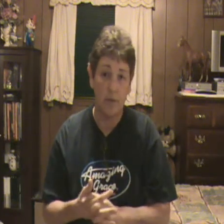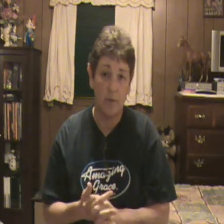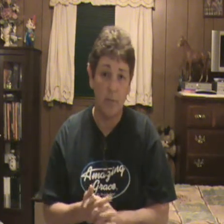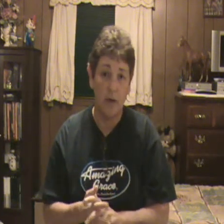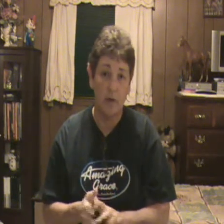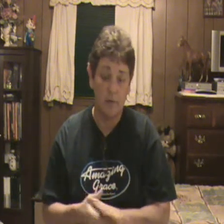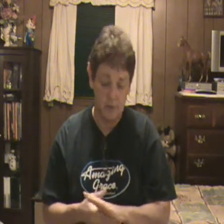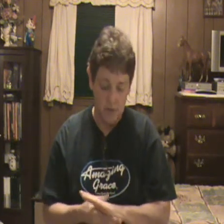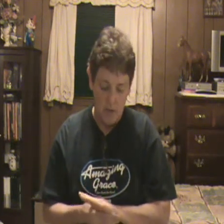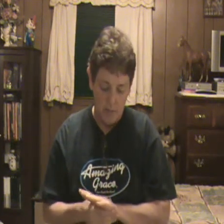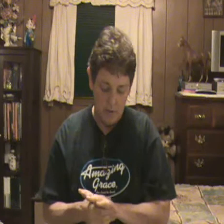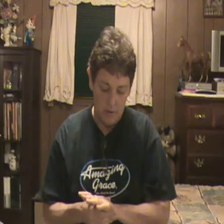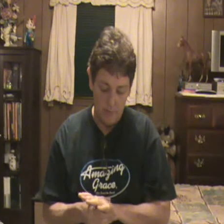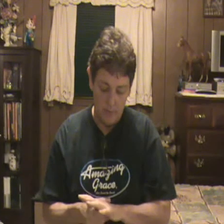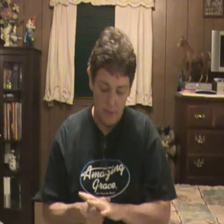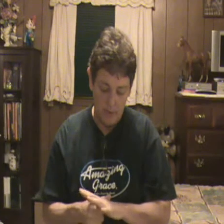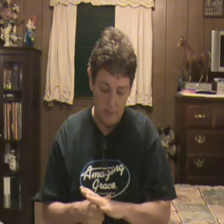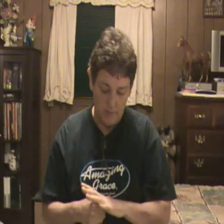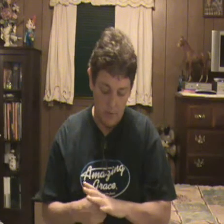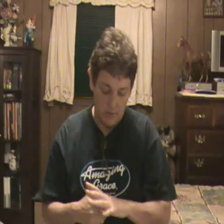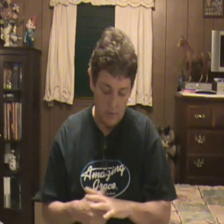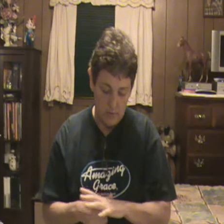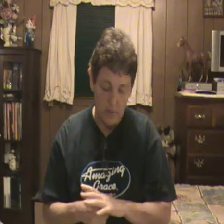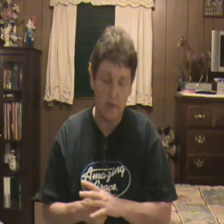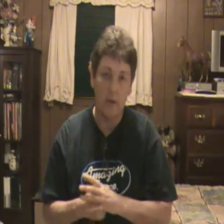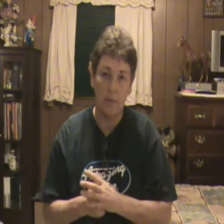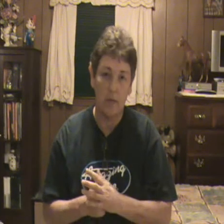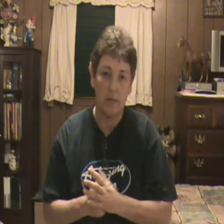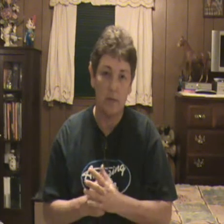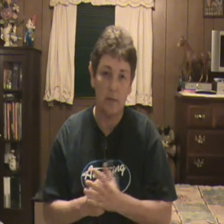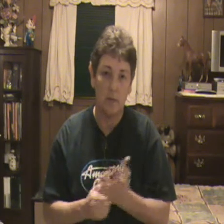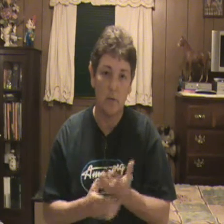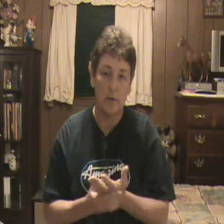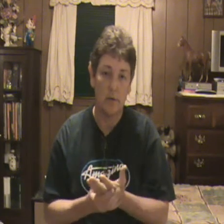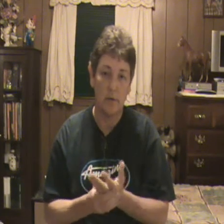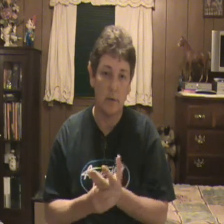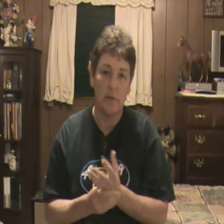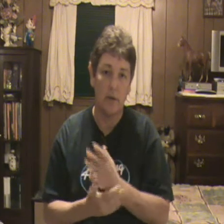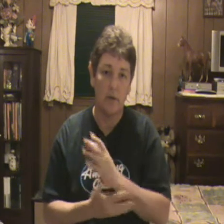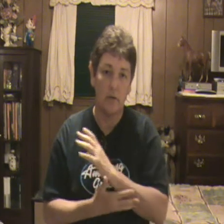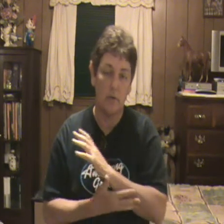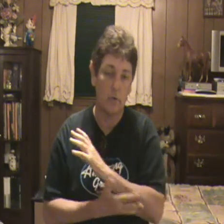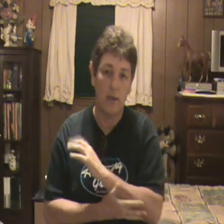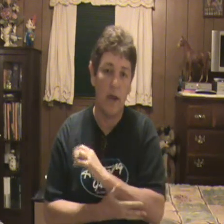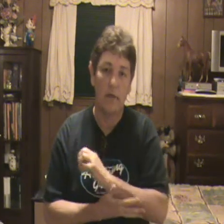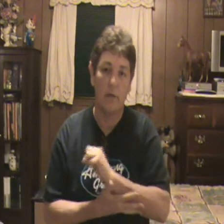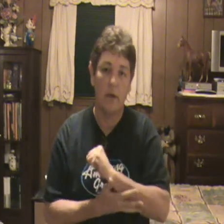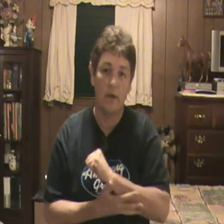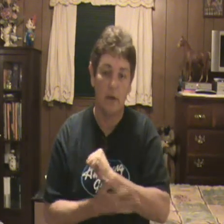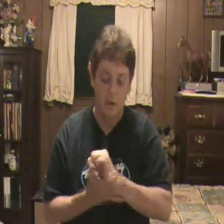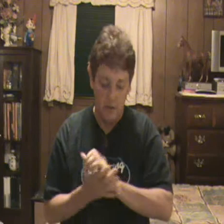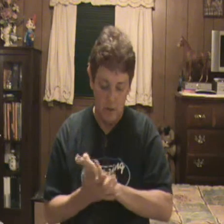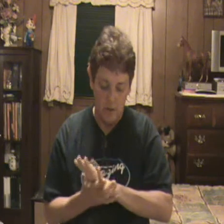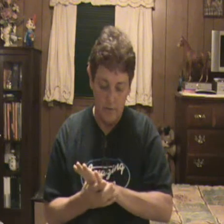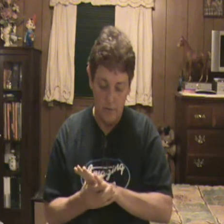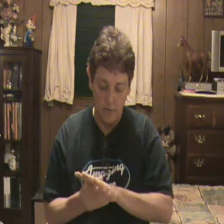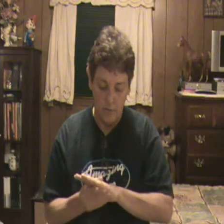of different medicines, but, you know, I got that straightened out. But like I said, you don't want to do anything to re-aggravate this nerve.